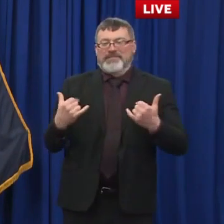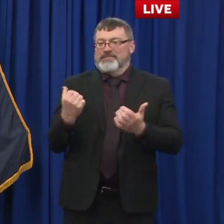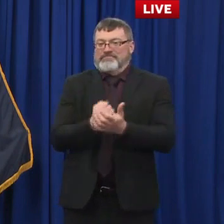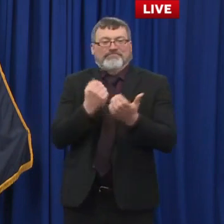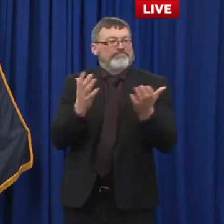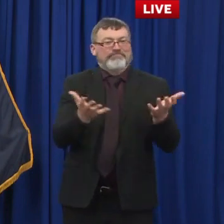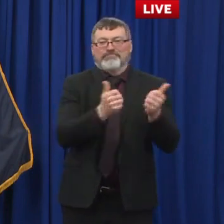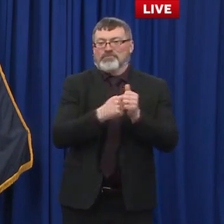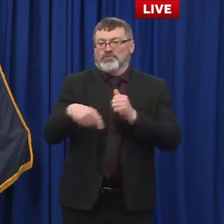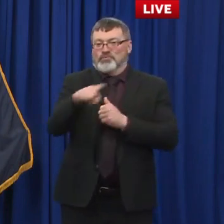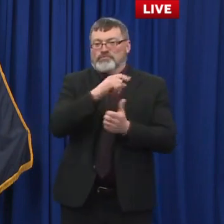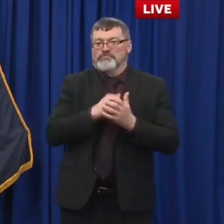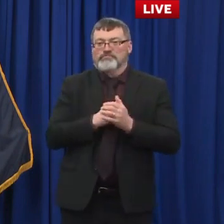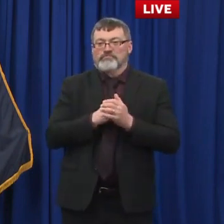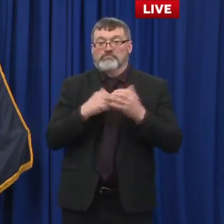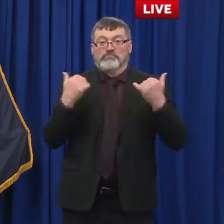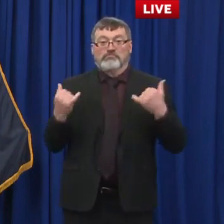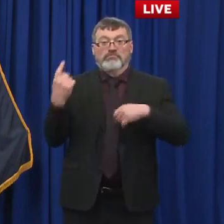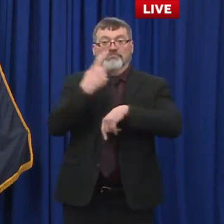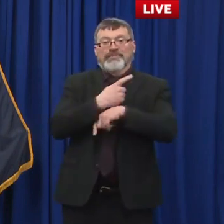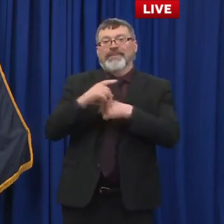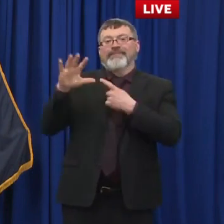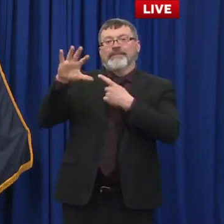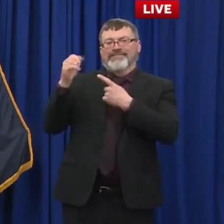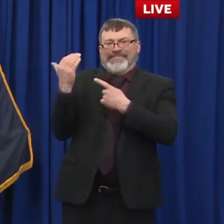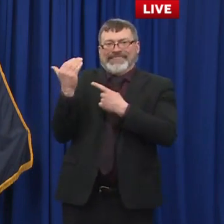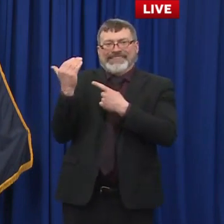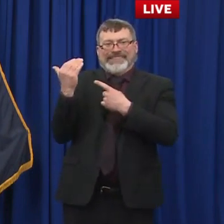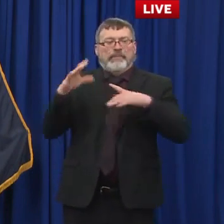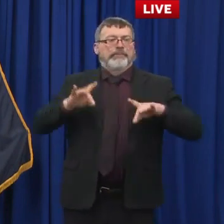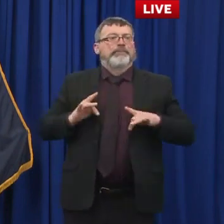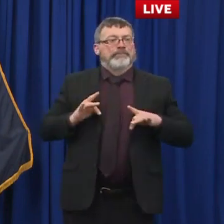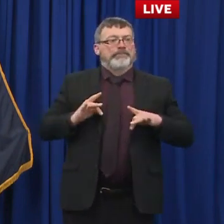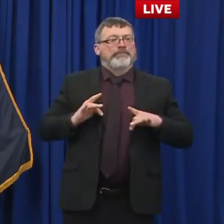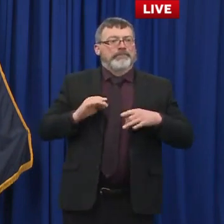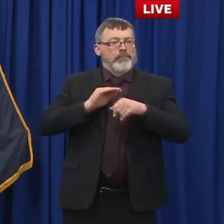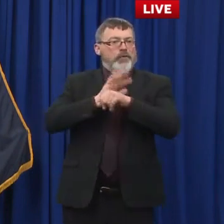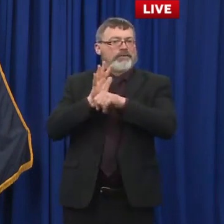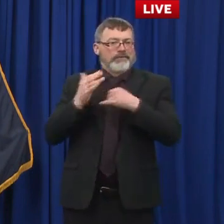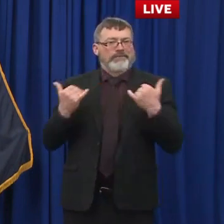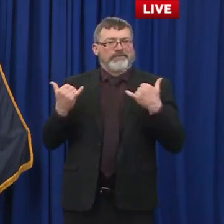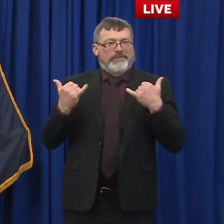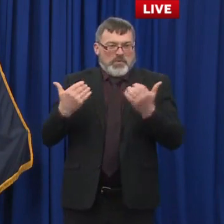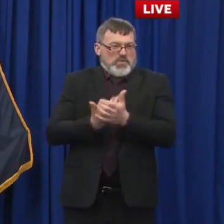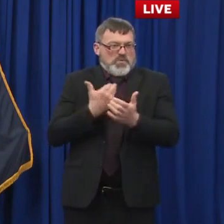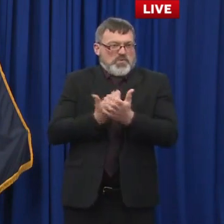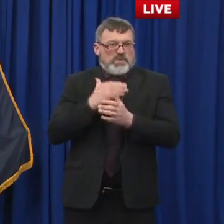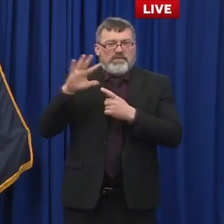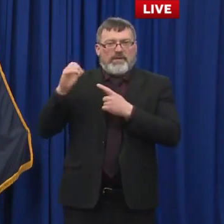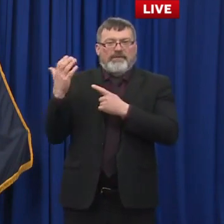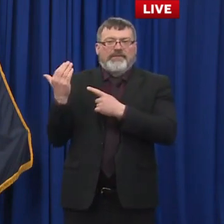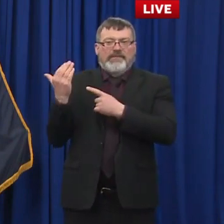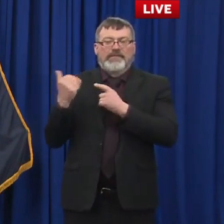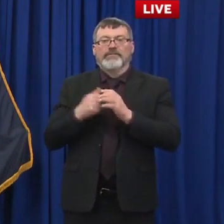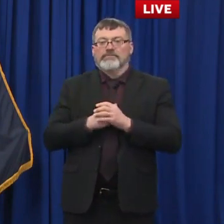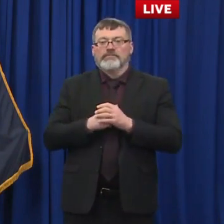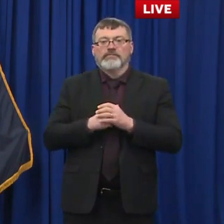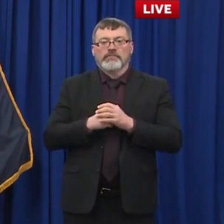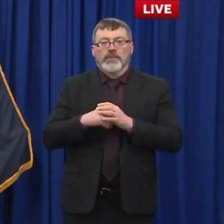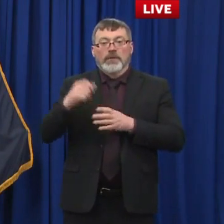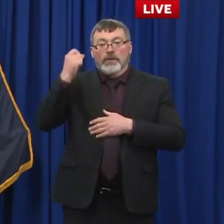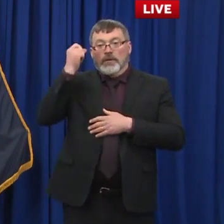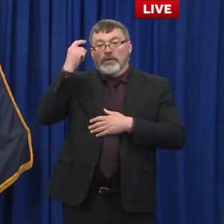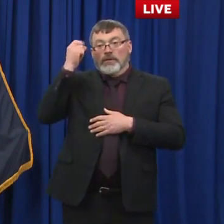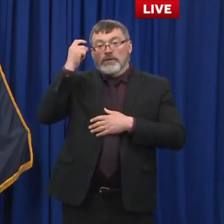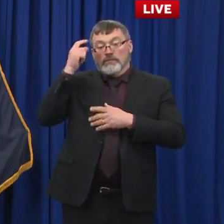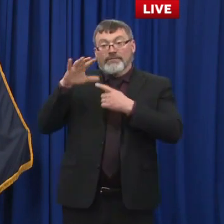515 new people diagnosed with COVID-19 in the state today. It's important to note that over 100 of these cases are